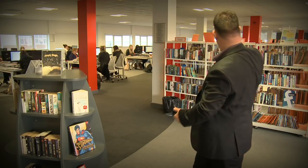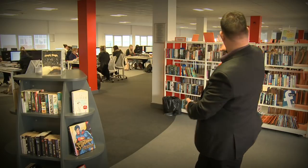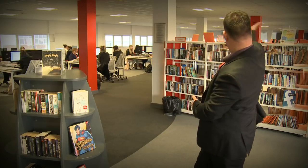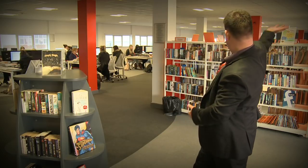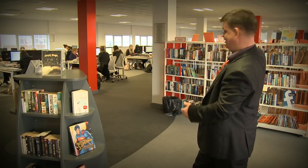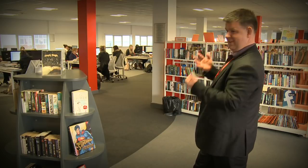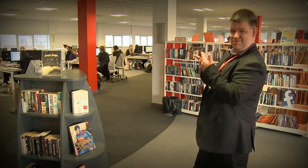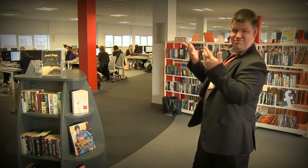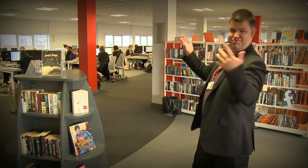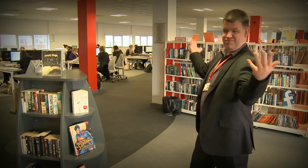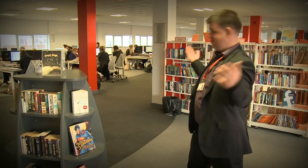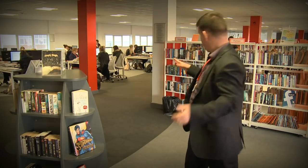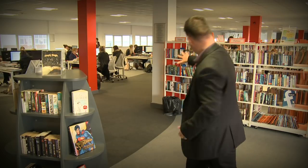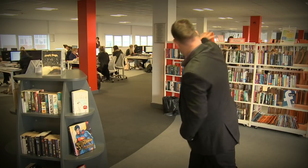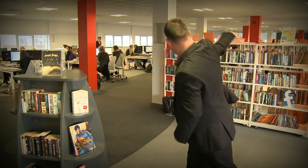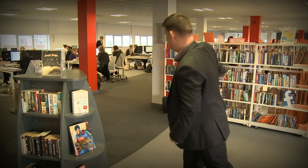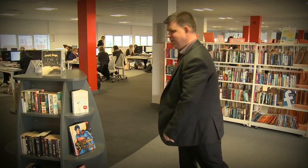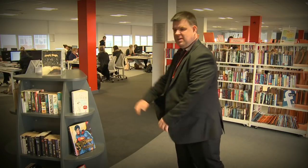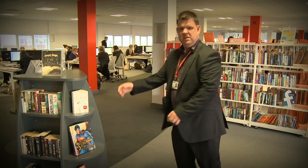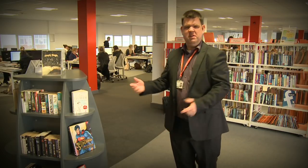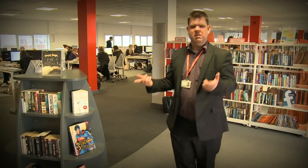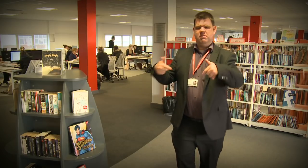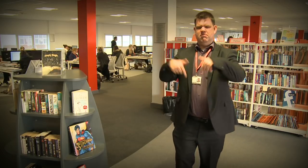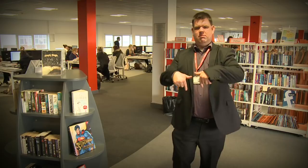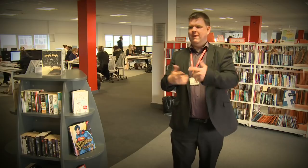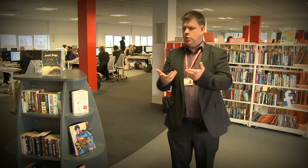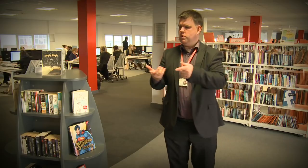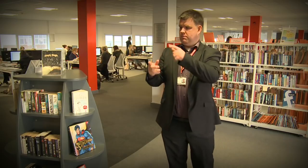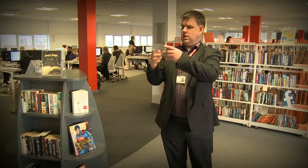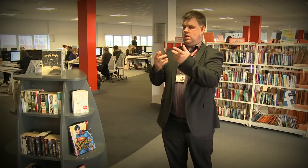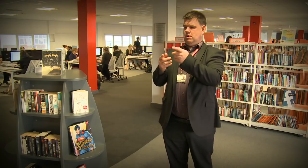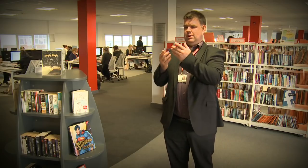Your tutors may send you here to do research for an assignment or to look up information in a book.